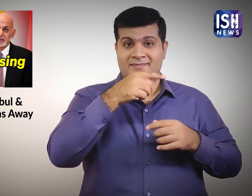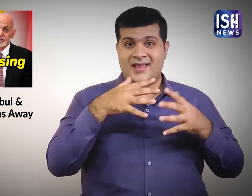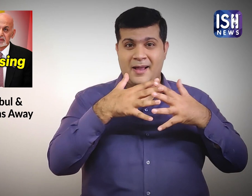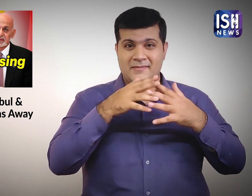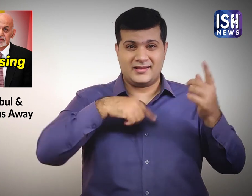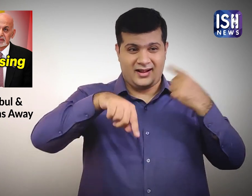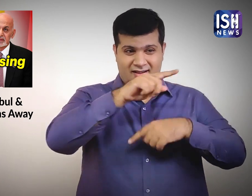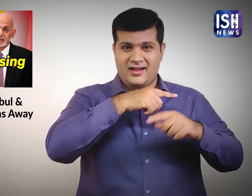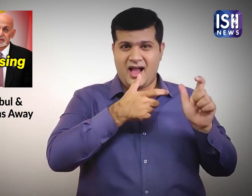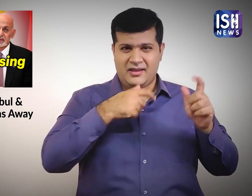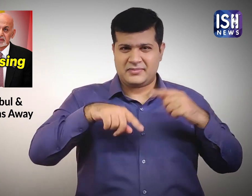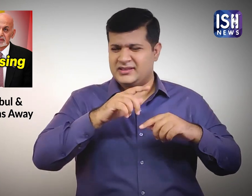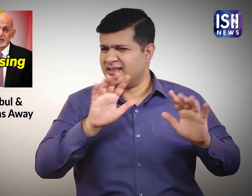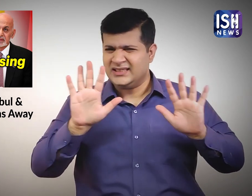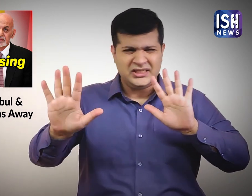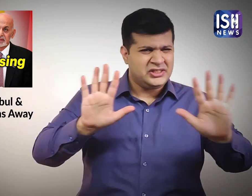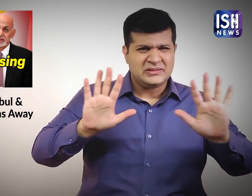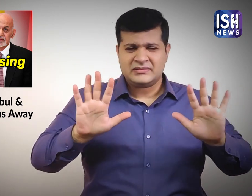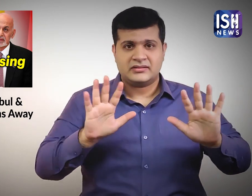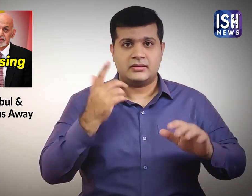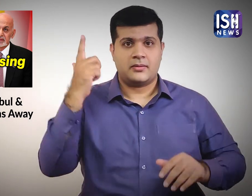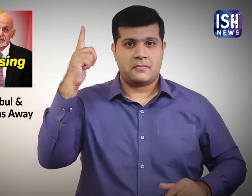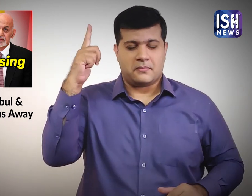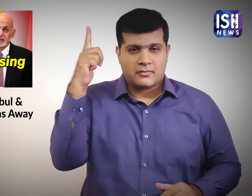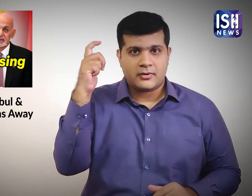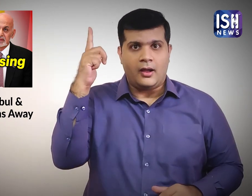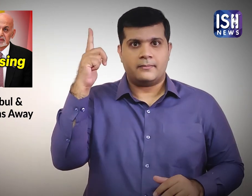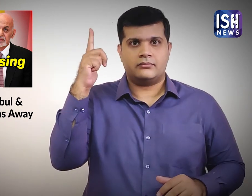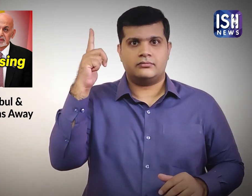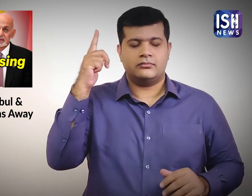Unable to contain the crowds, the army had to fire shots in the air.